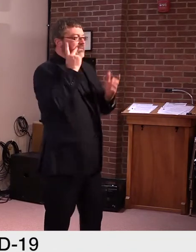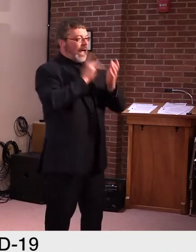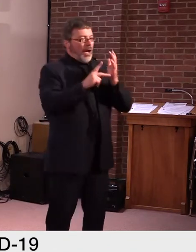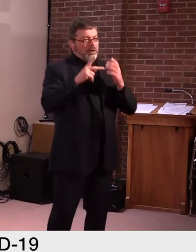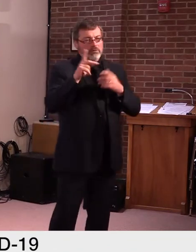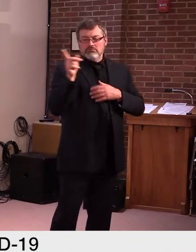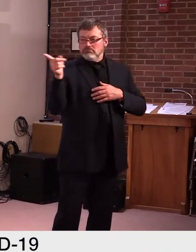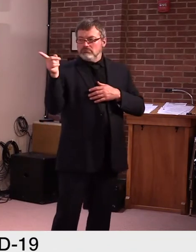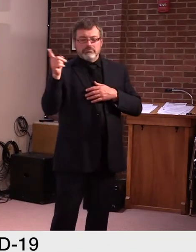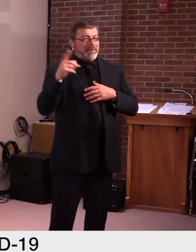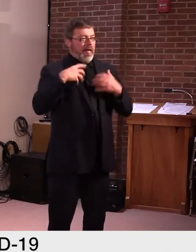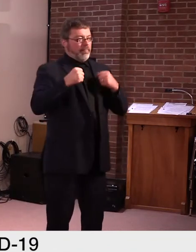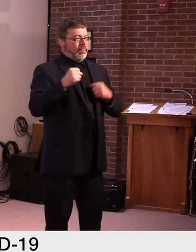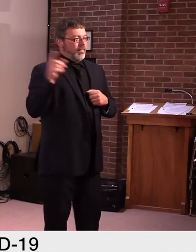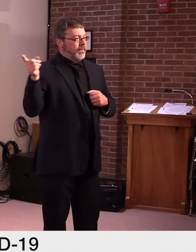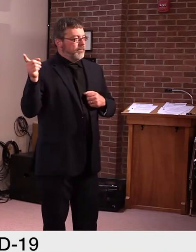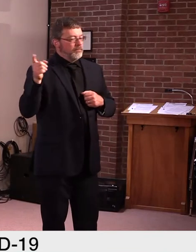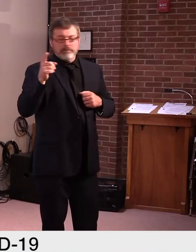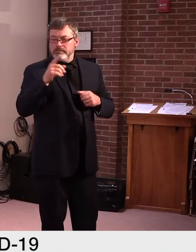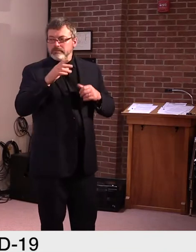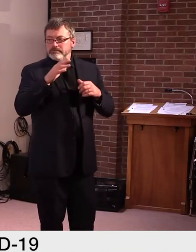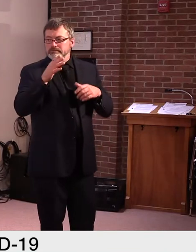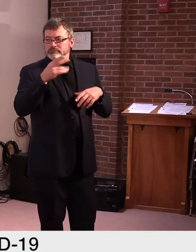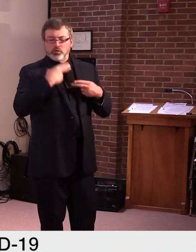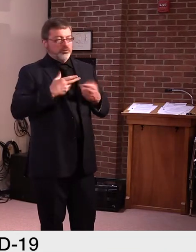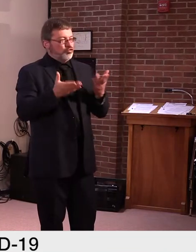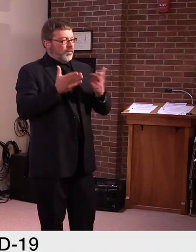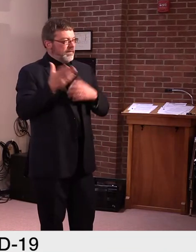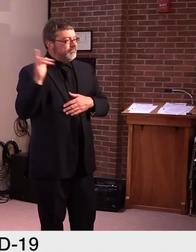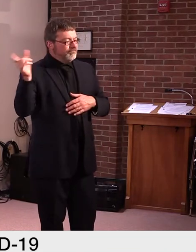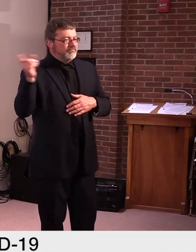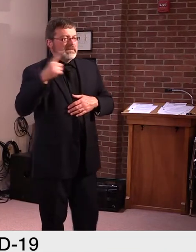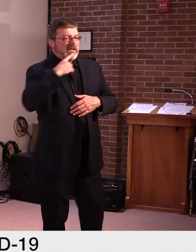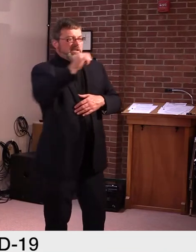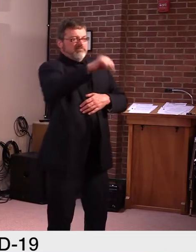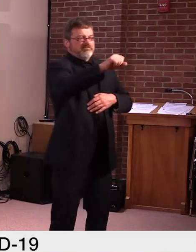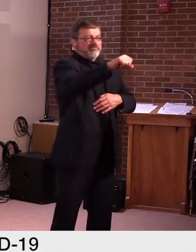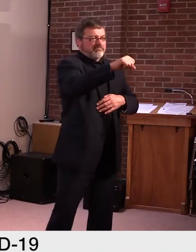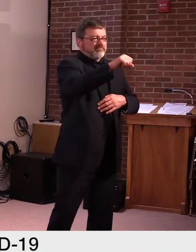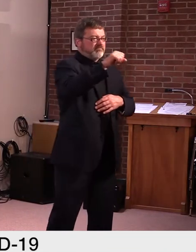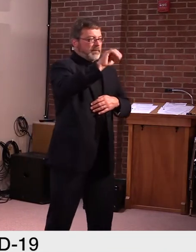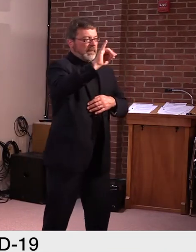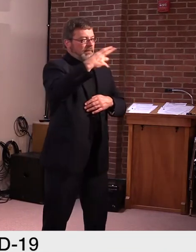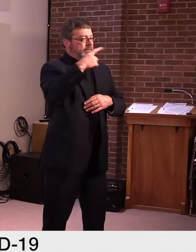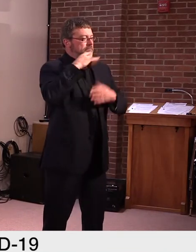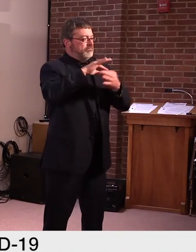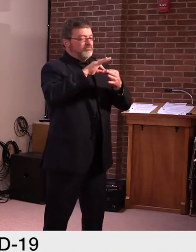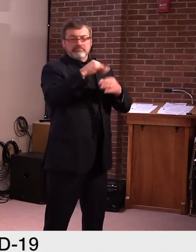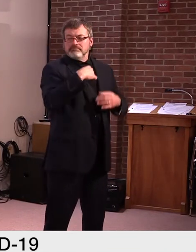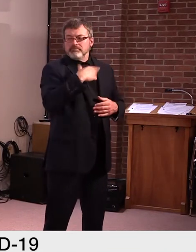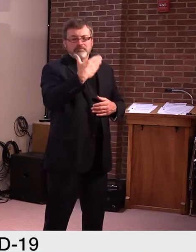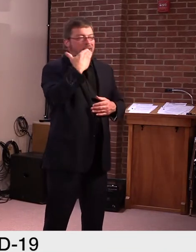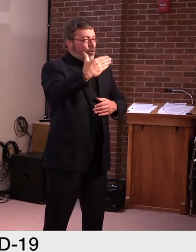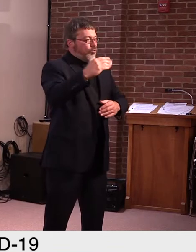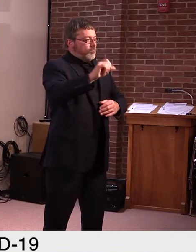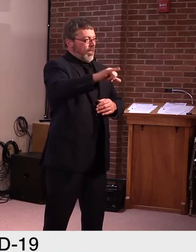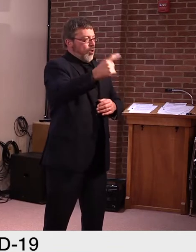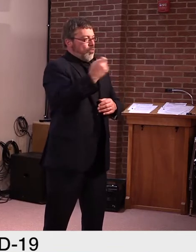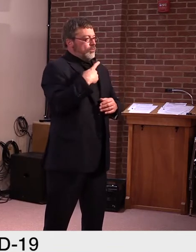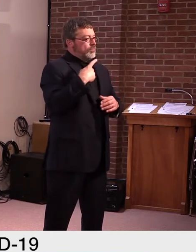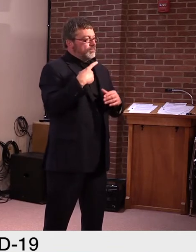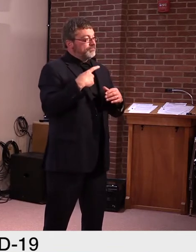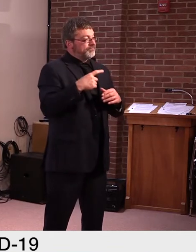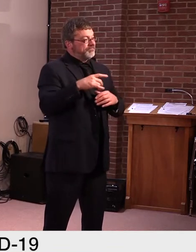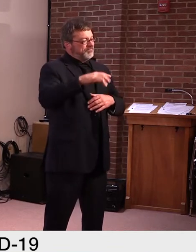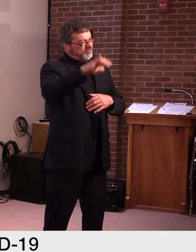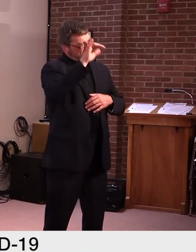Joe, thanks for the question. And, and obviously, um, at some point, um, I'd like to follow up with you because what we're seeing